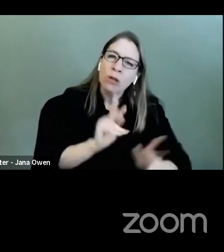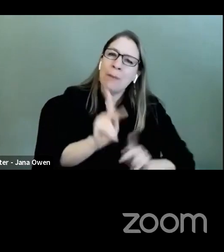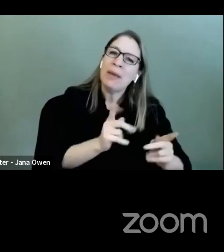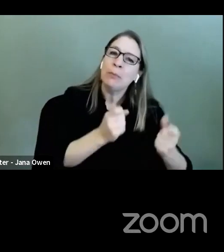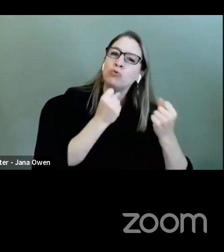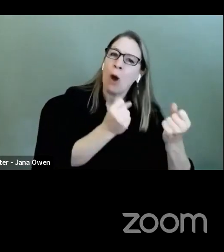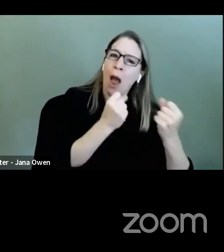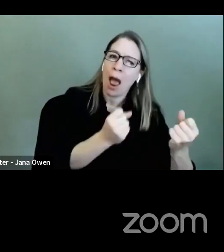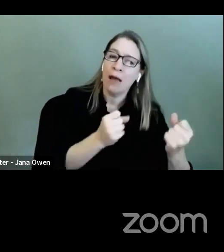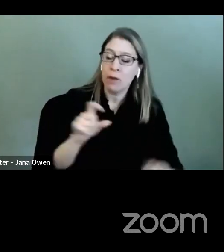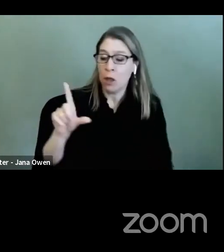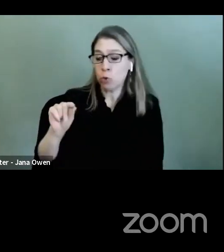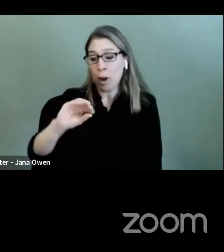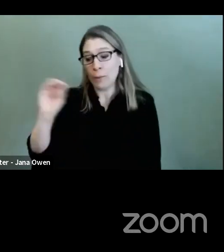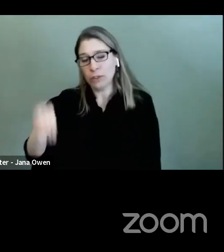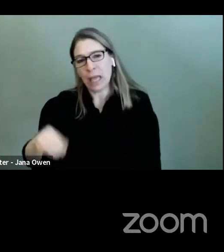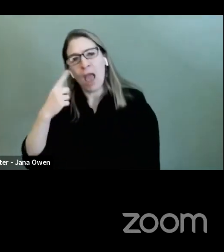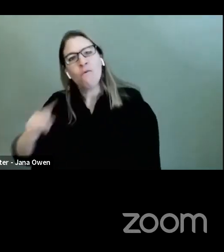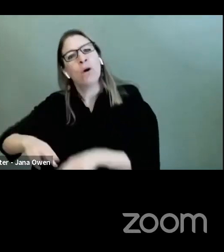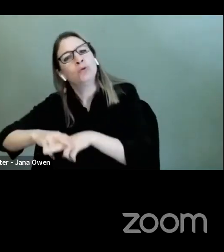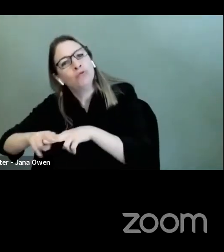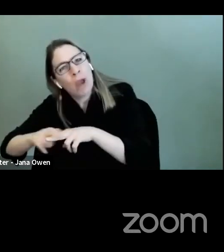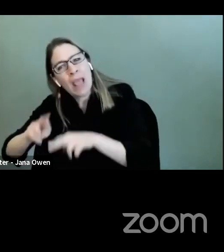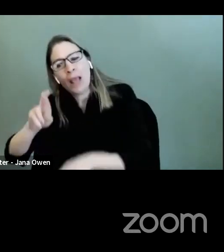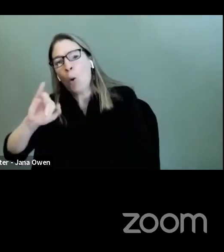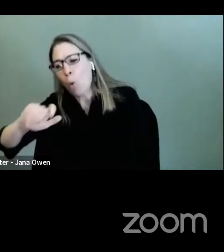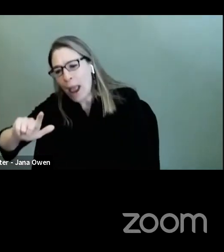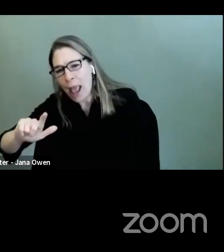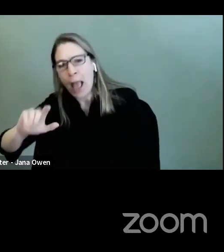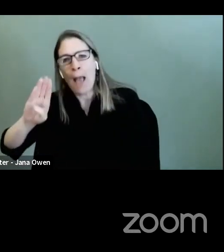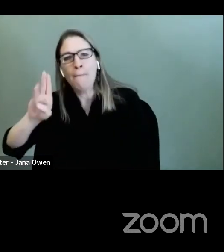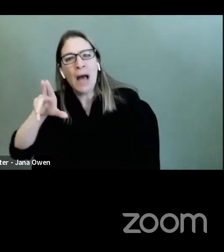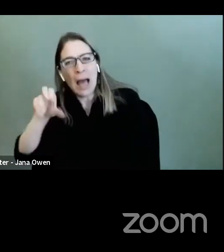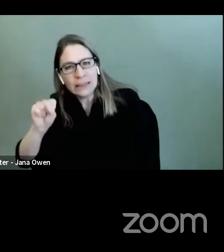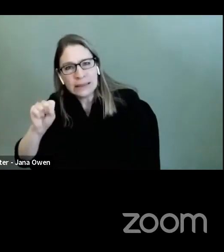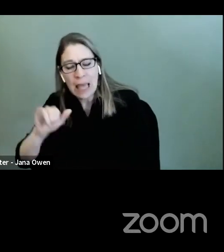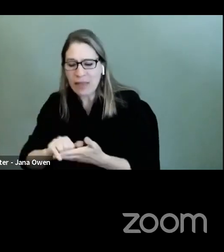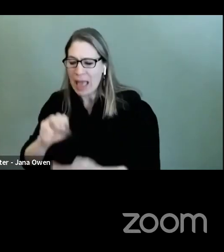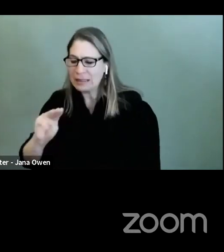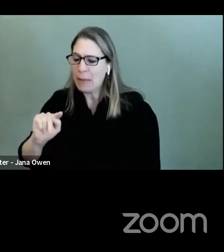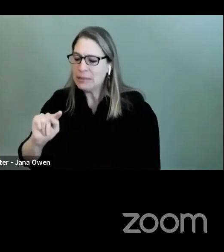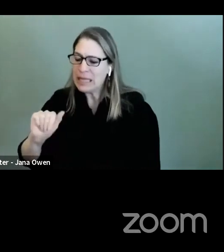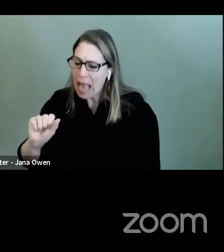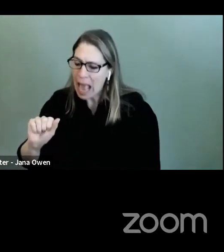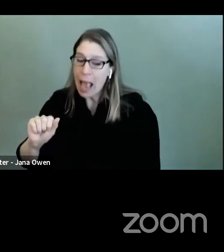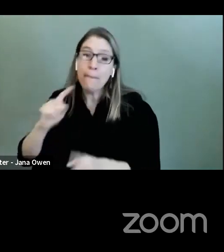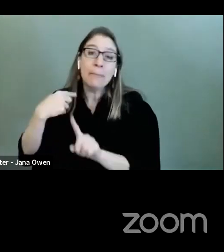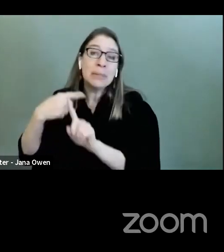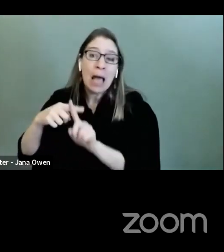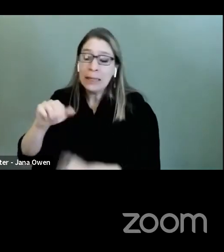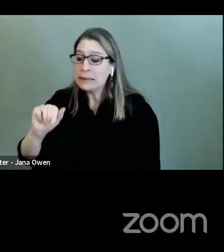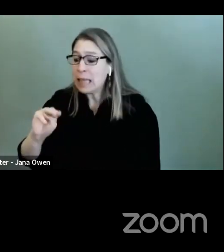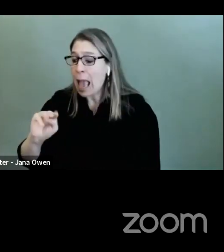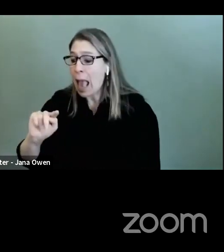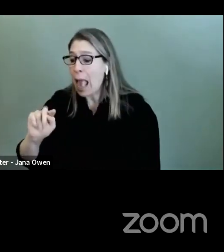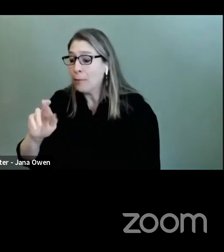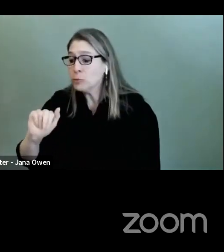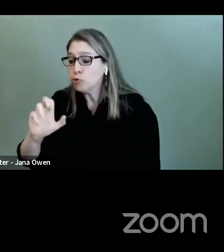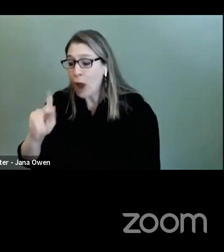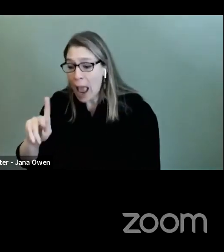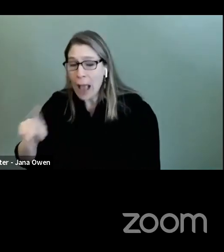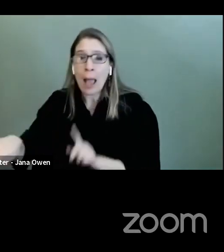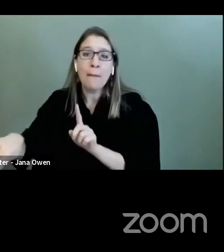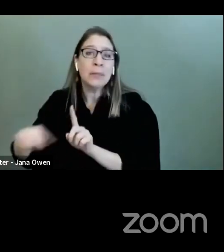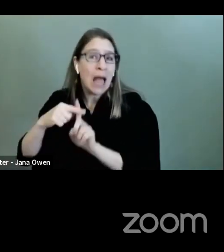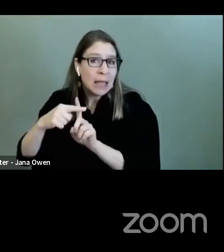allocated for MTA plus Amtrak plus, you know, Metro North and, you know, your six